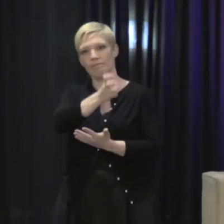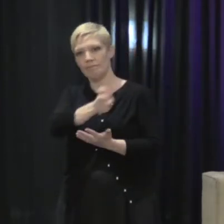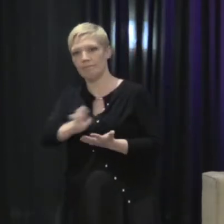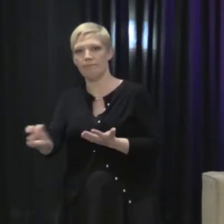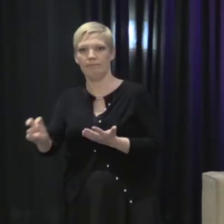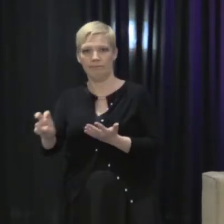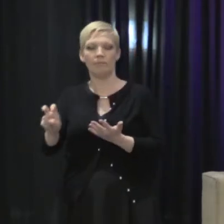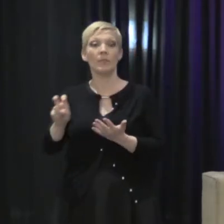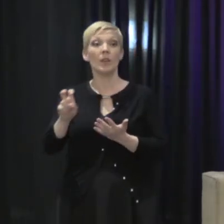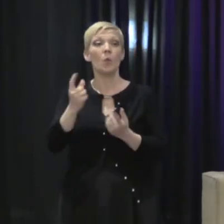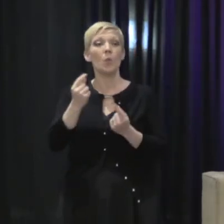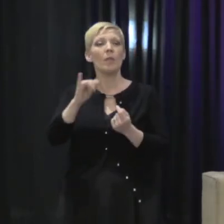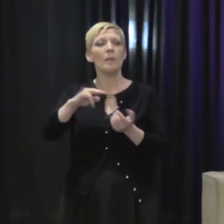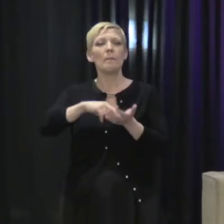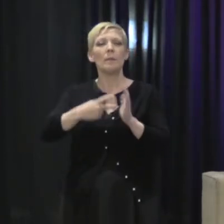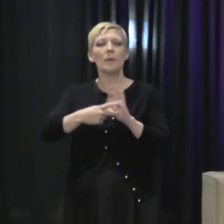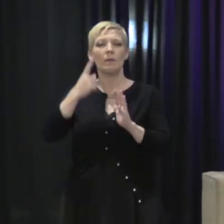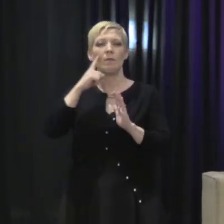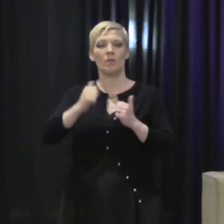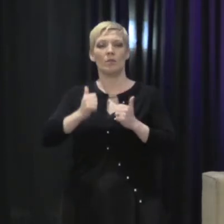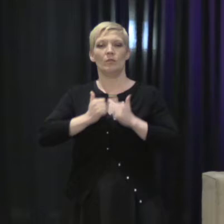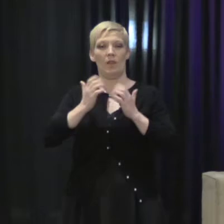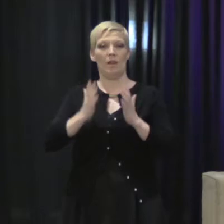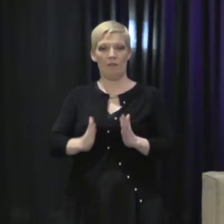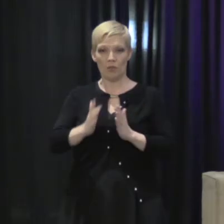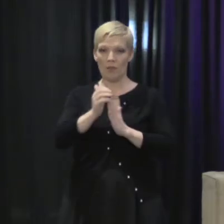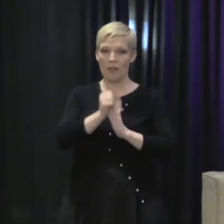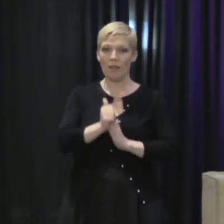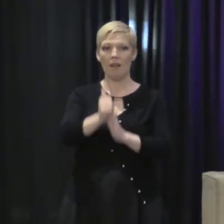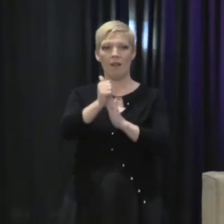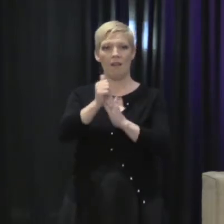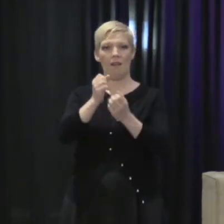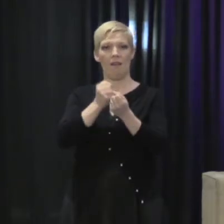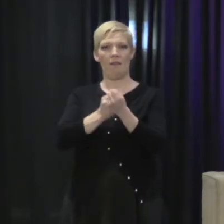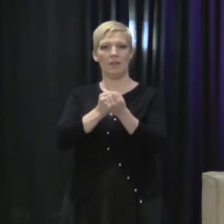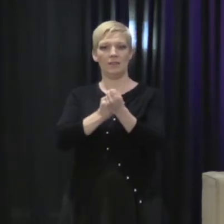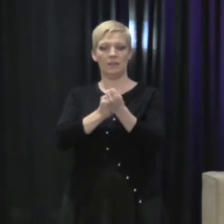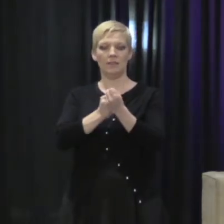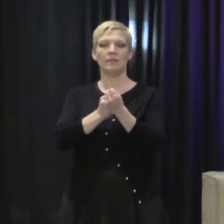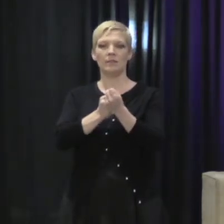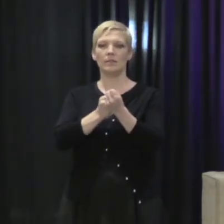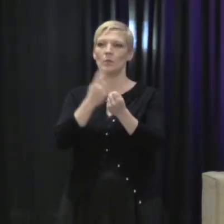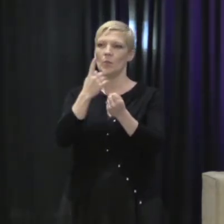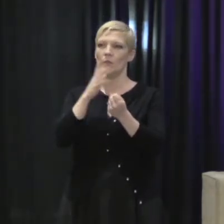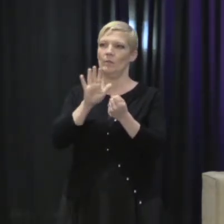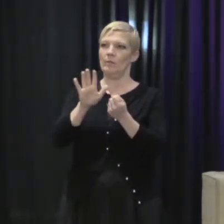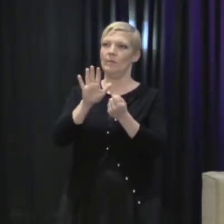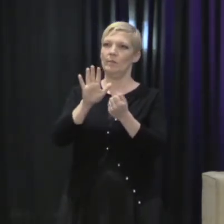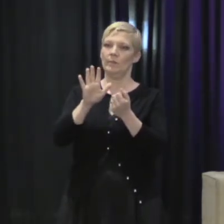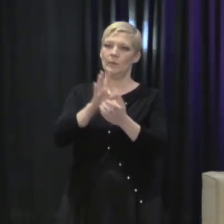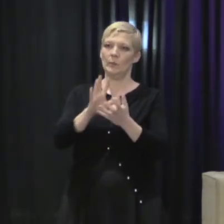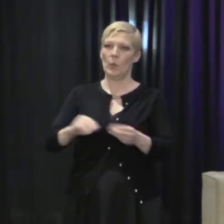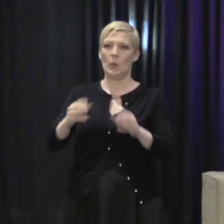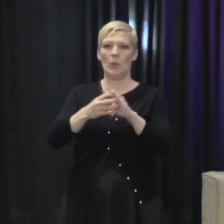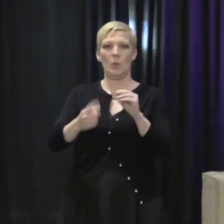and what it means for survivor-led advocacy. I think her story is one of the most powerful stories I've ever heard in my life,